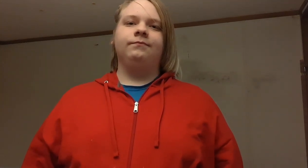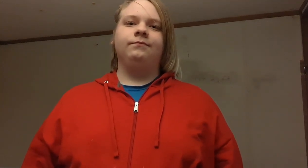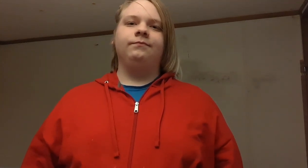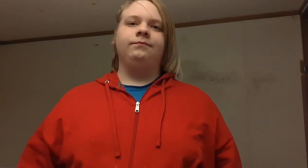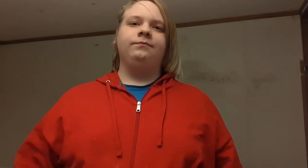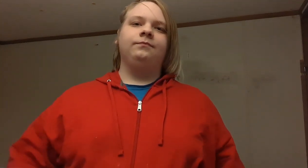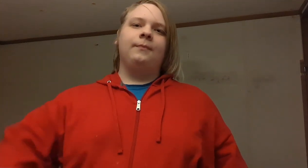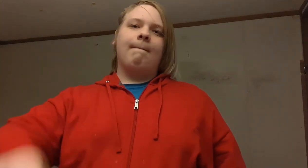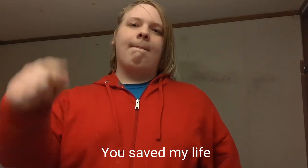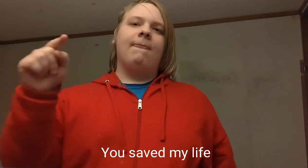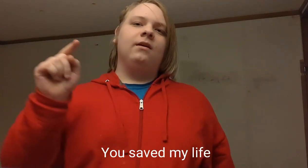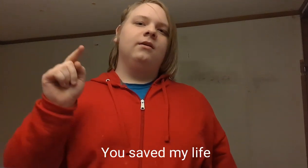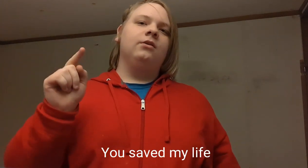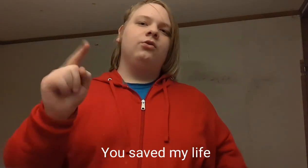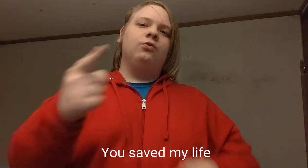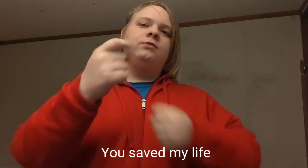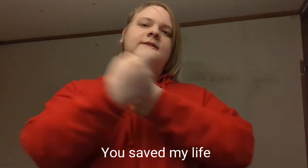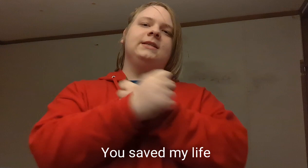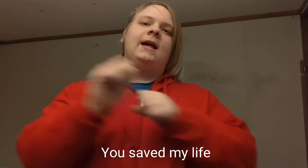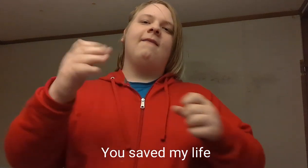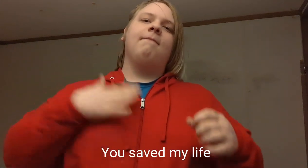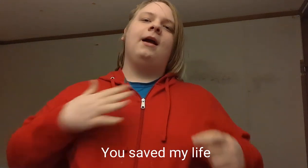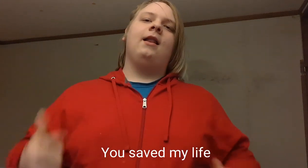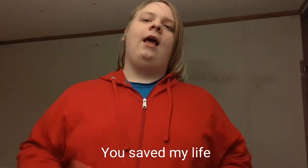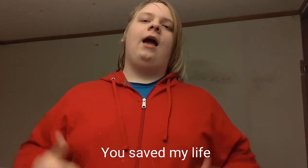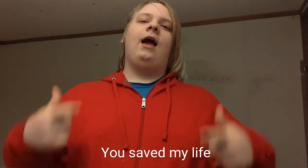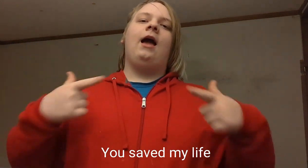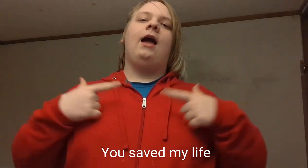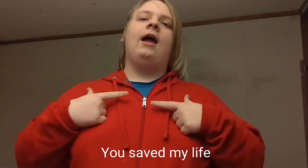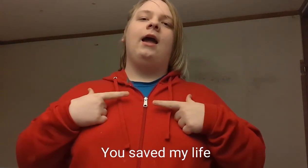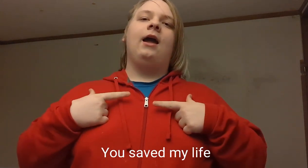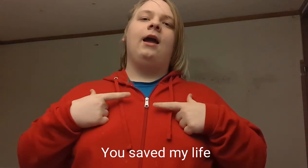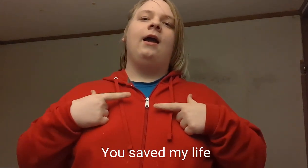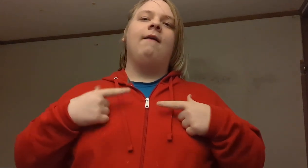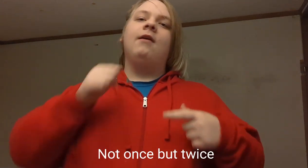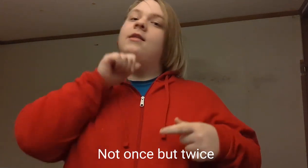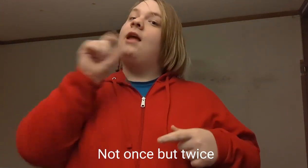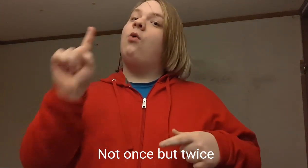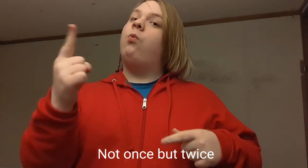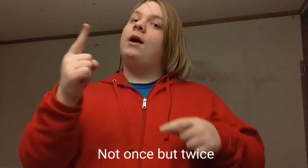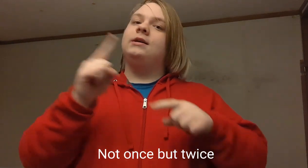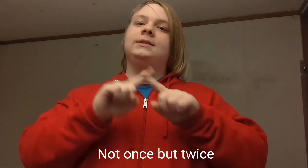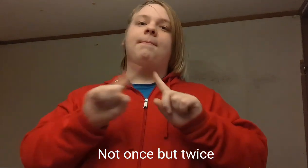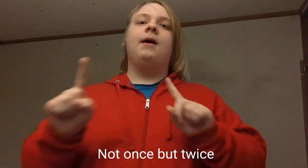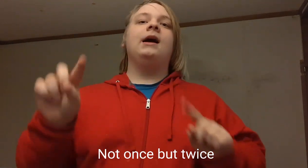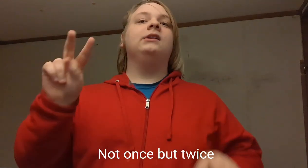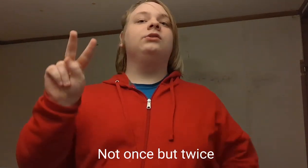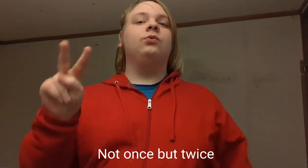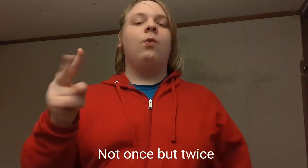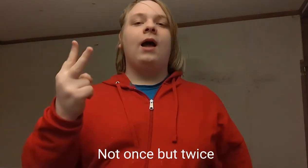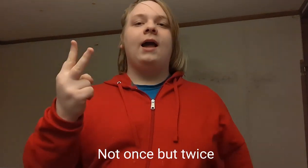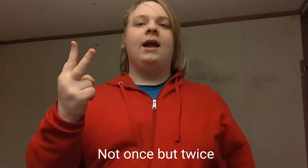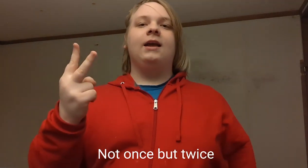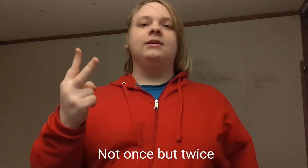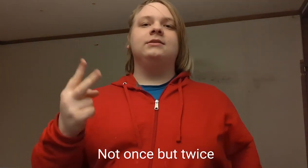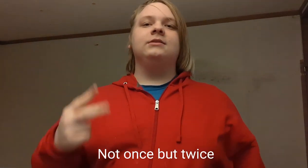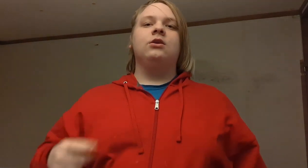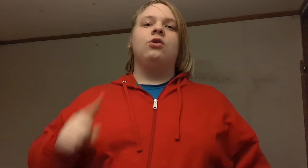You saved my life, not once but twice You keep